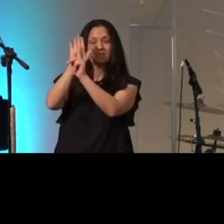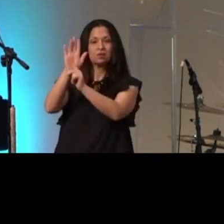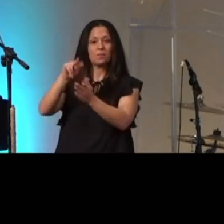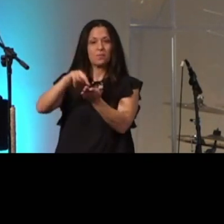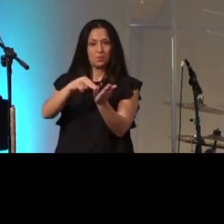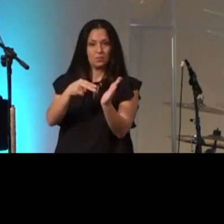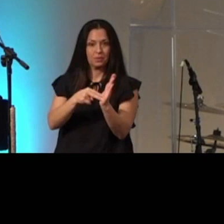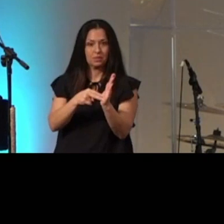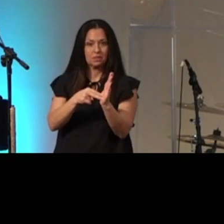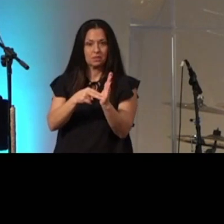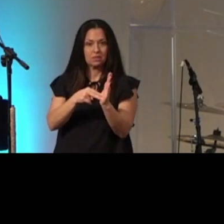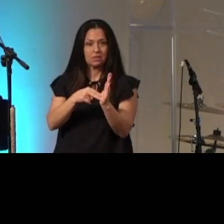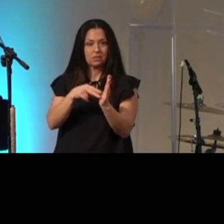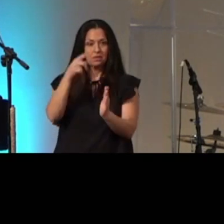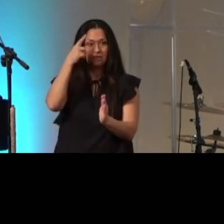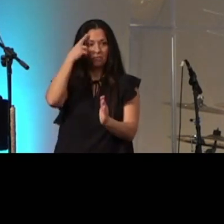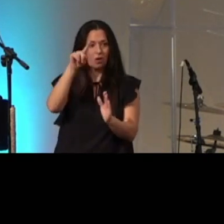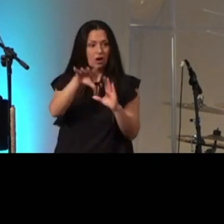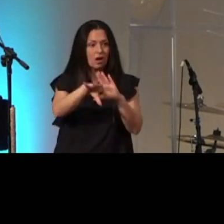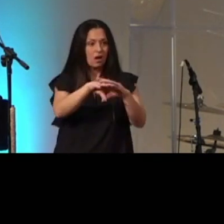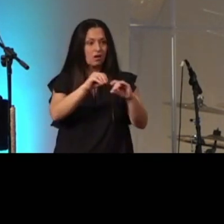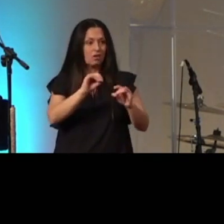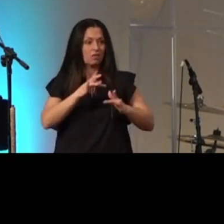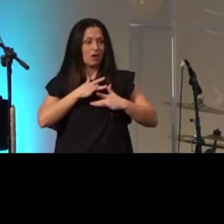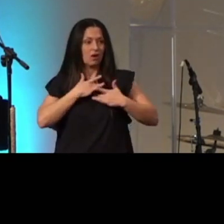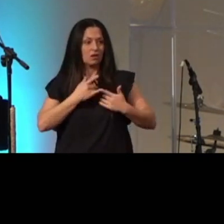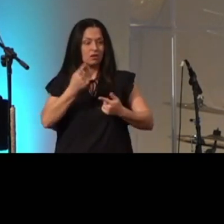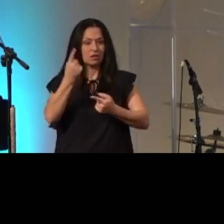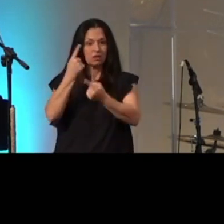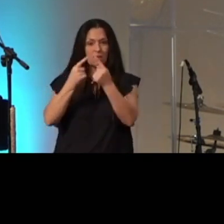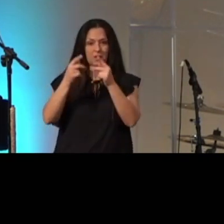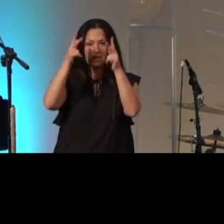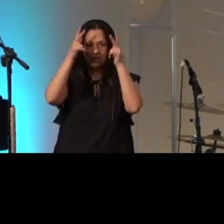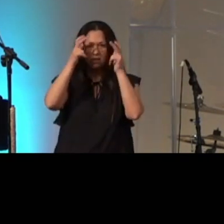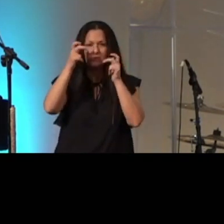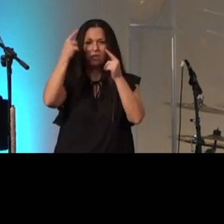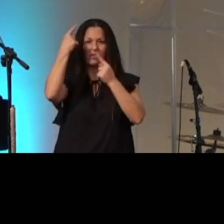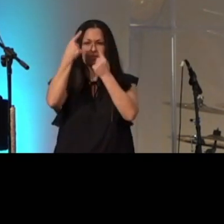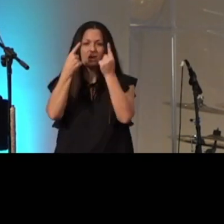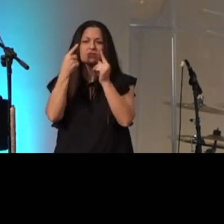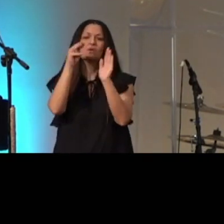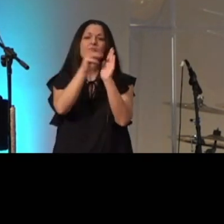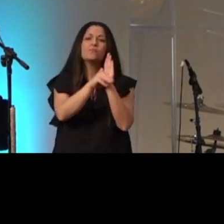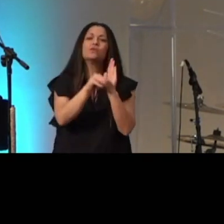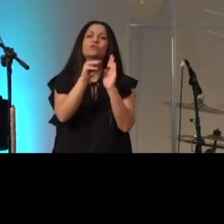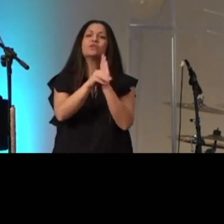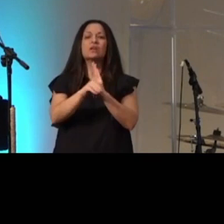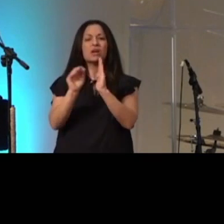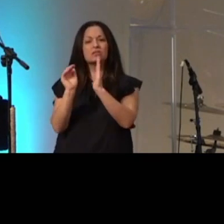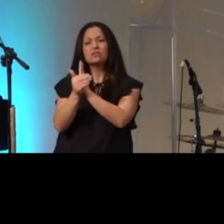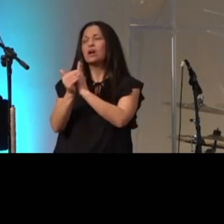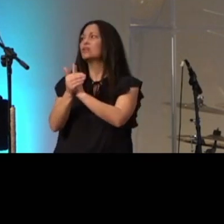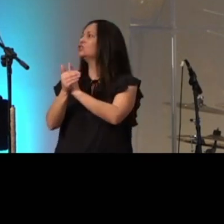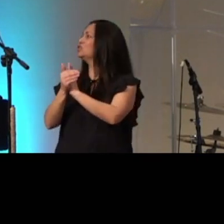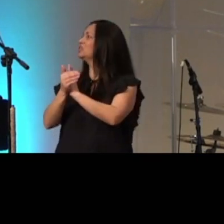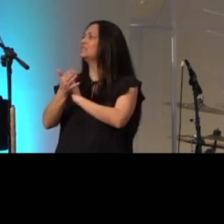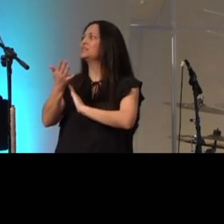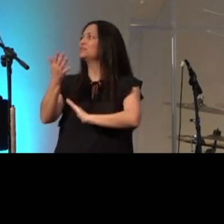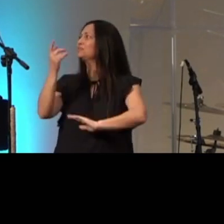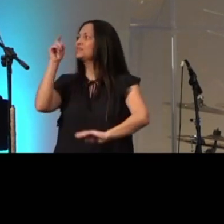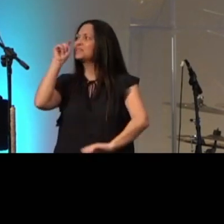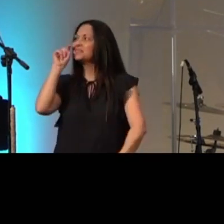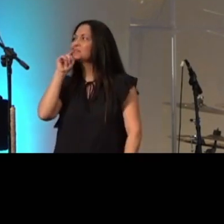for out of the heart come evil thoughts murder adultery sexual immorality theft false witness slander